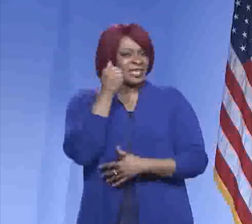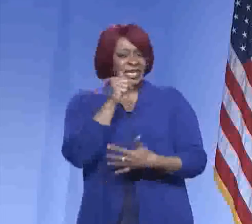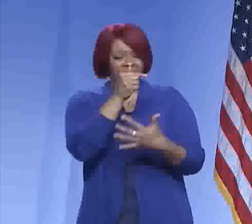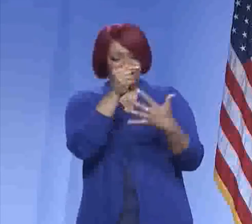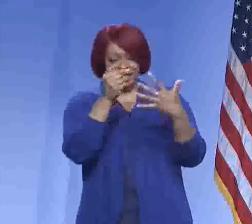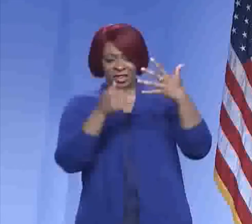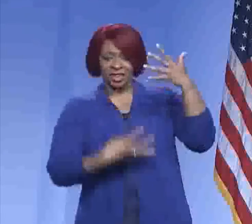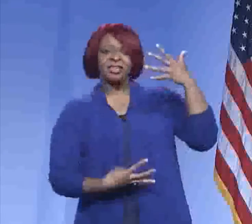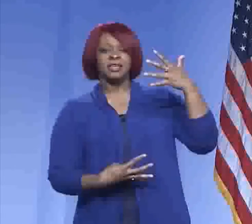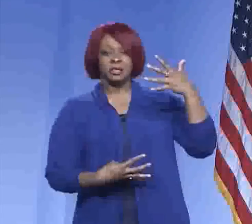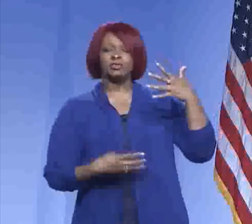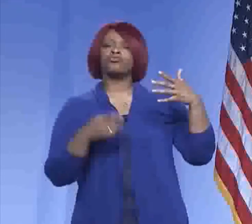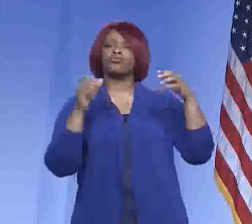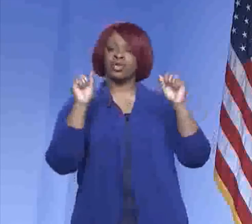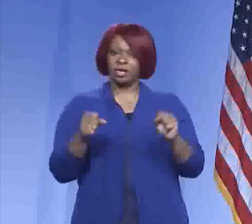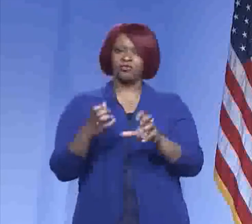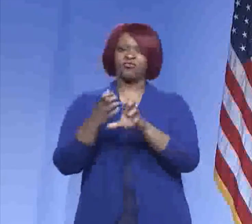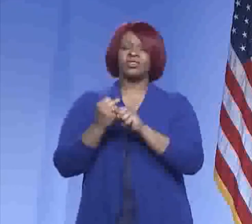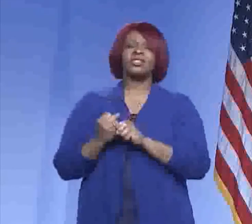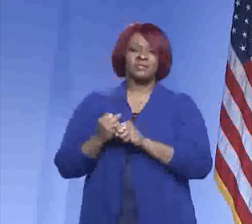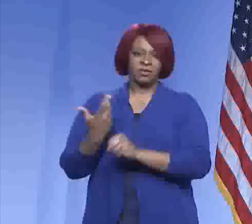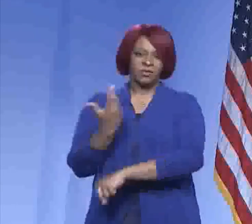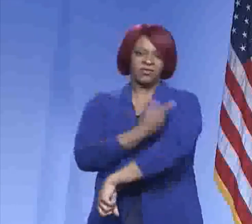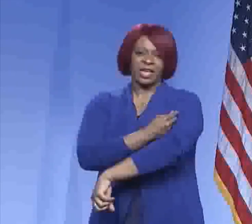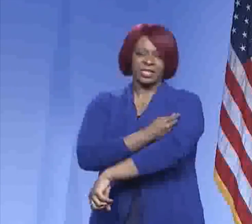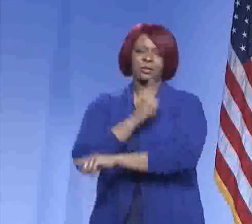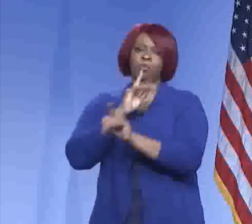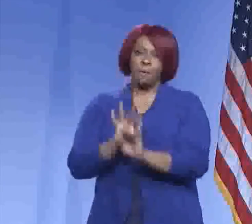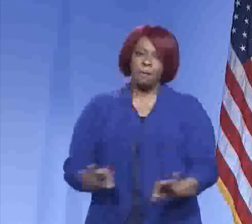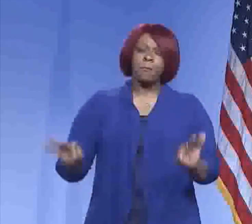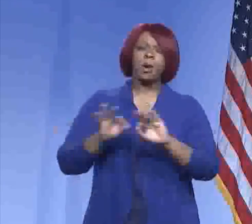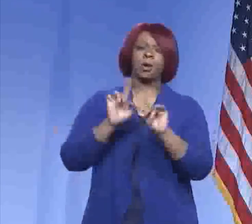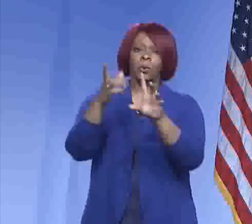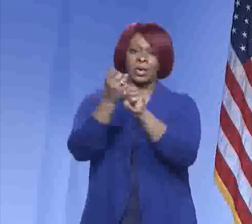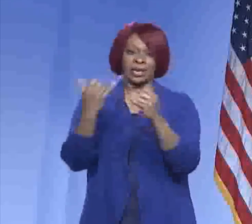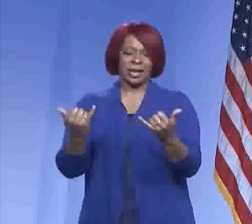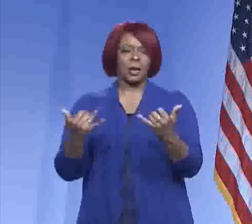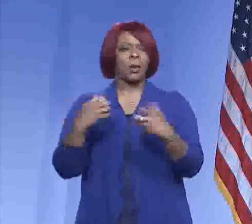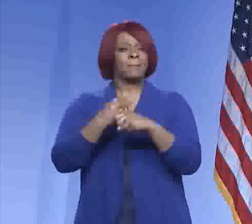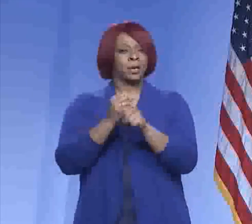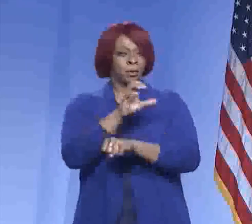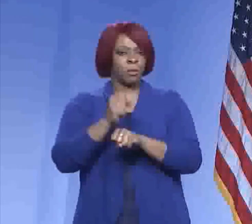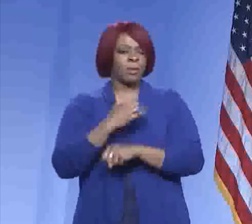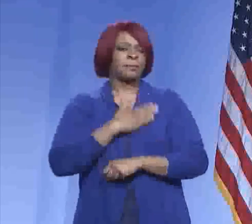conditions, you're now eligible, and it would be very important for you to get the vaccine now. So we'd like for you to make an appointment.